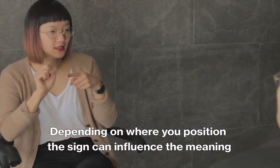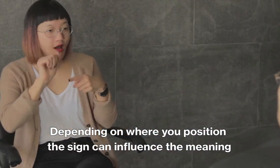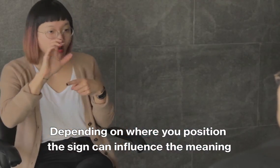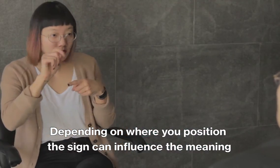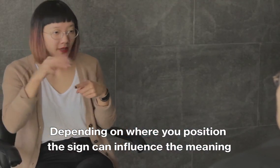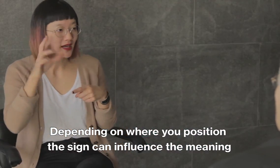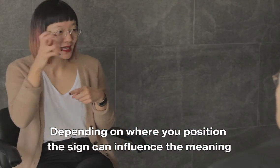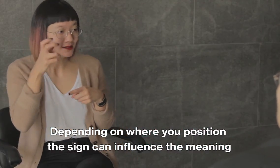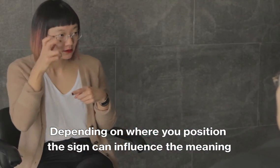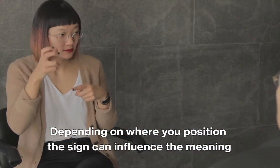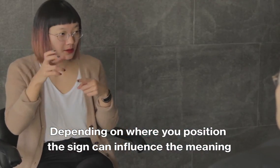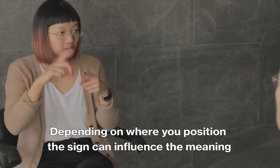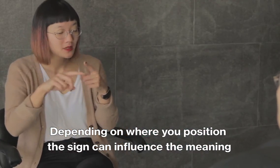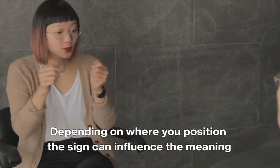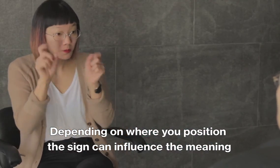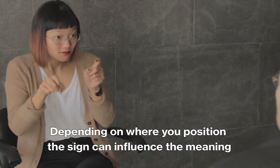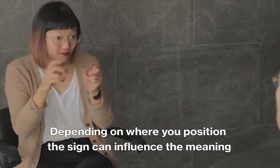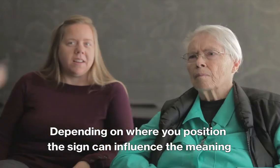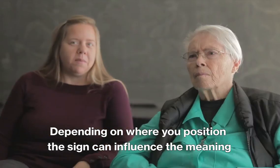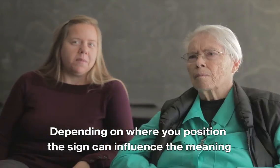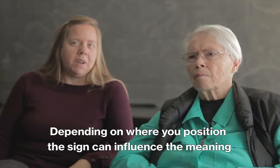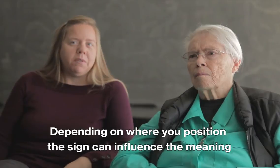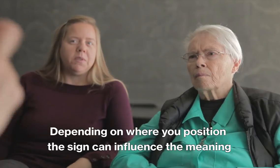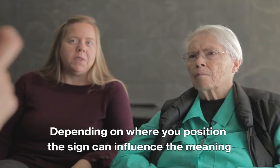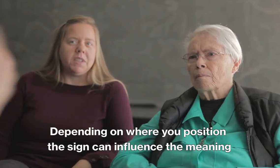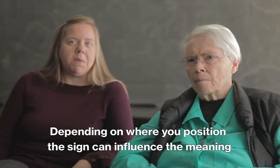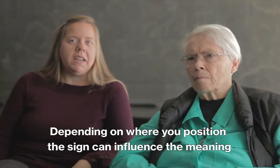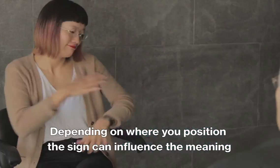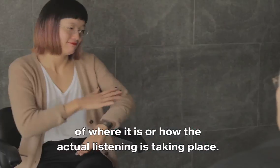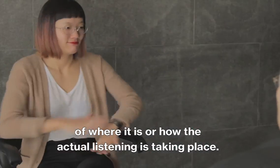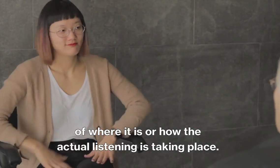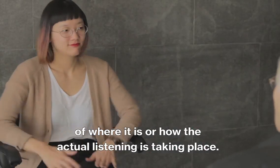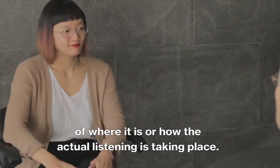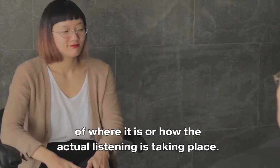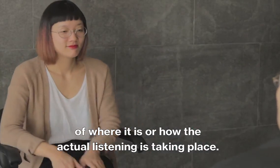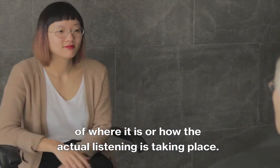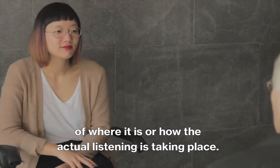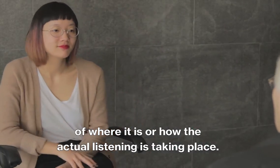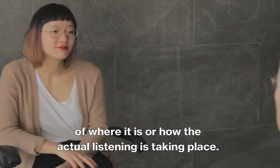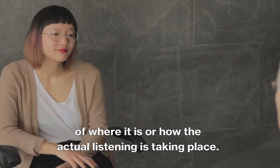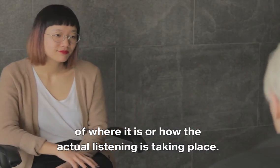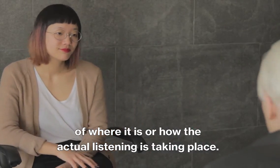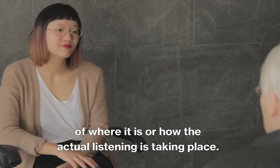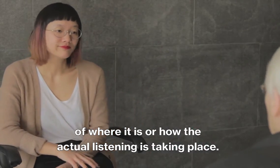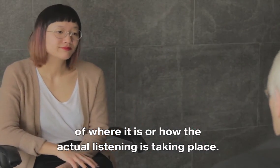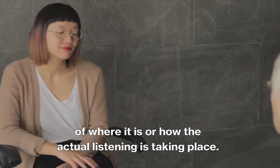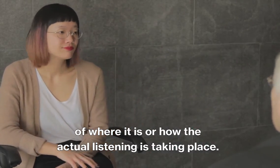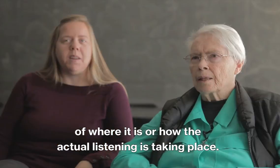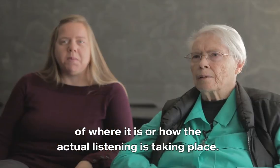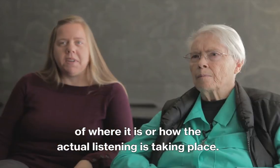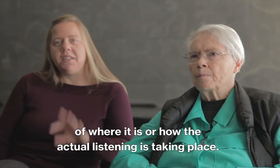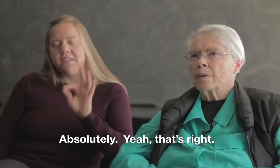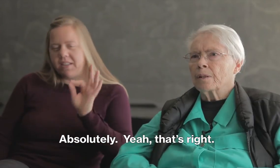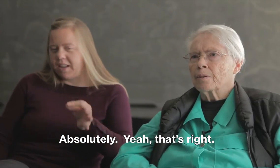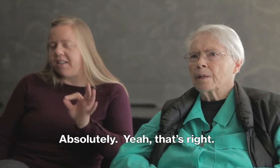position the sign, can influence the meaning of where it is or how the actual listening takes place. Absolutely, That's right.